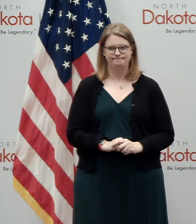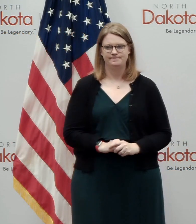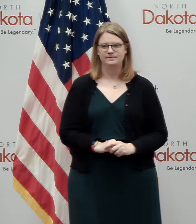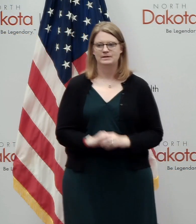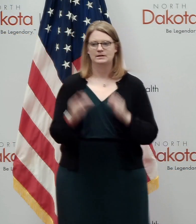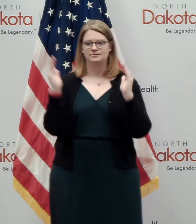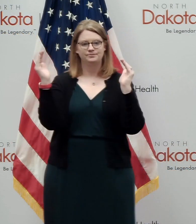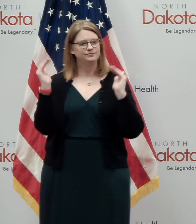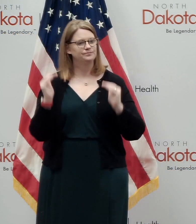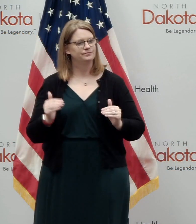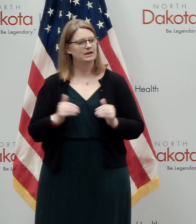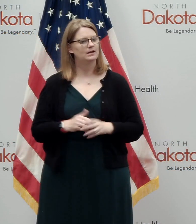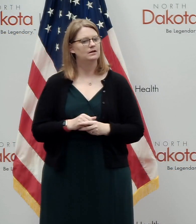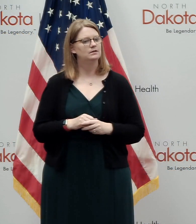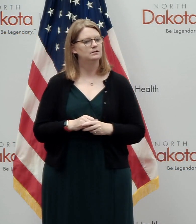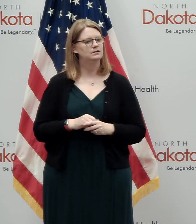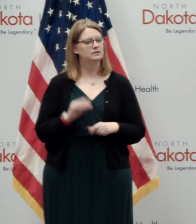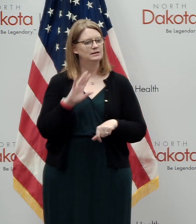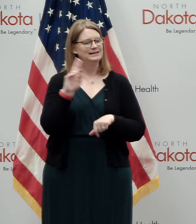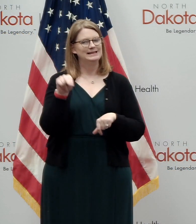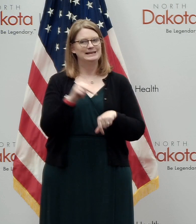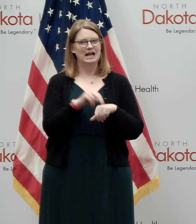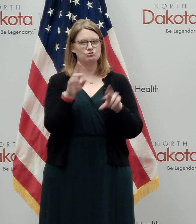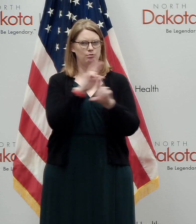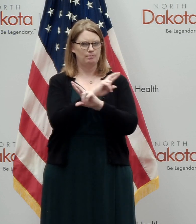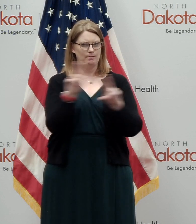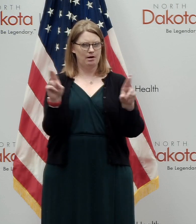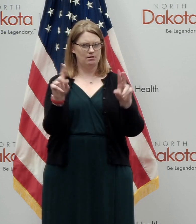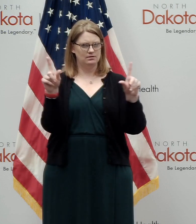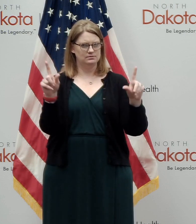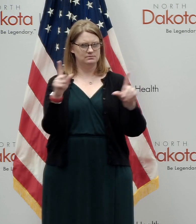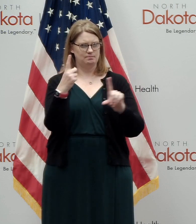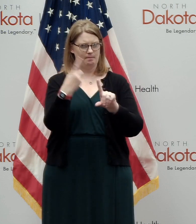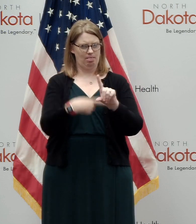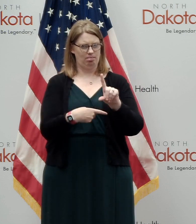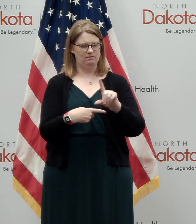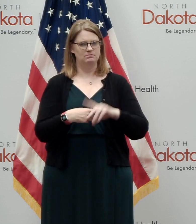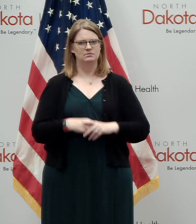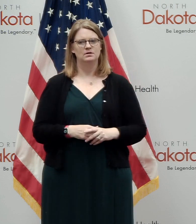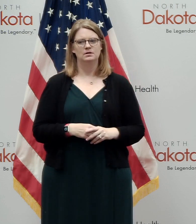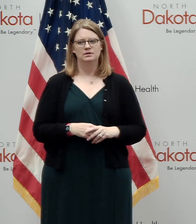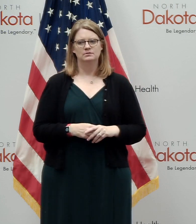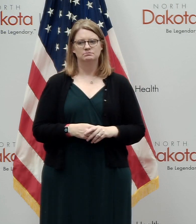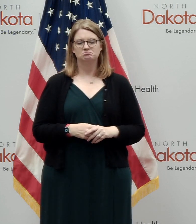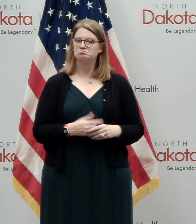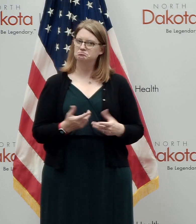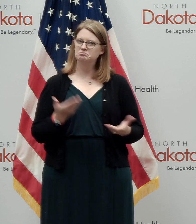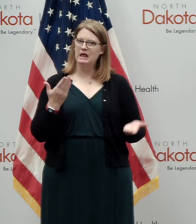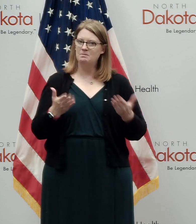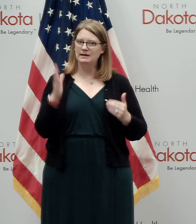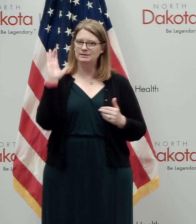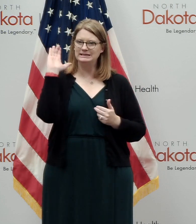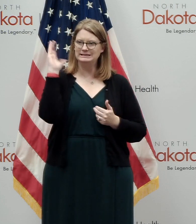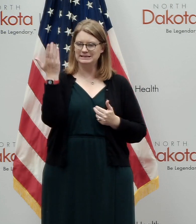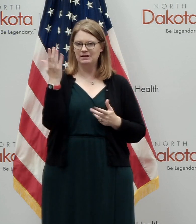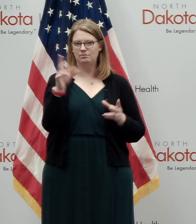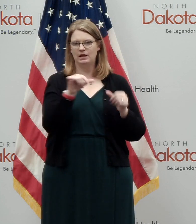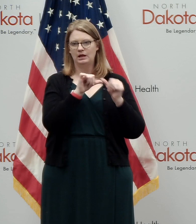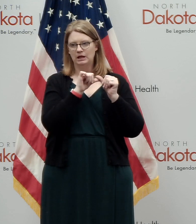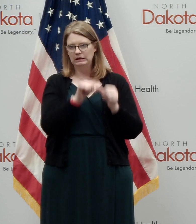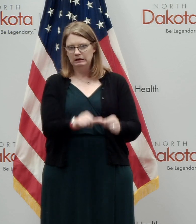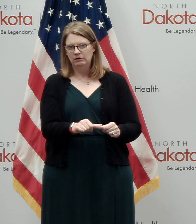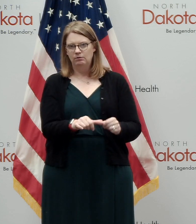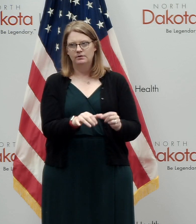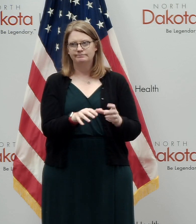Next topic is National Preparedness Month. And, uh, while it may seem like we've been in a kind of a continual,